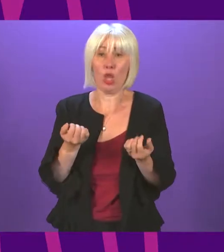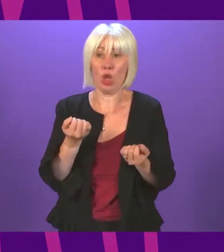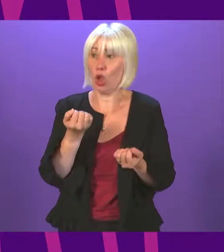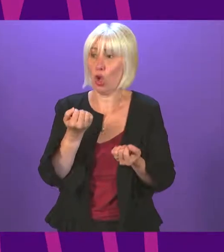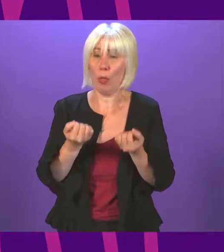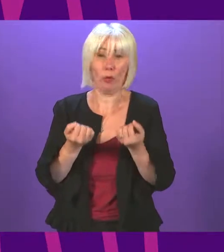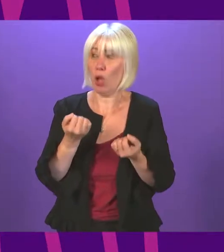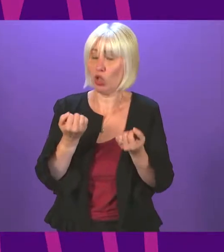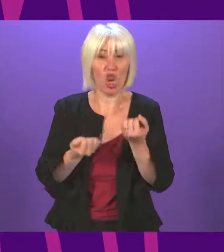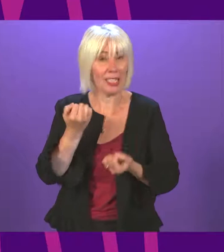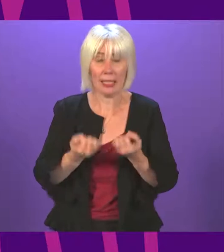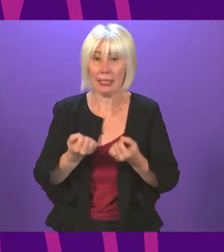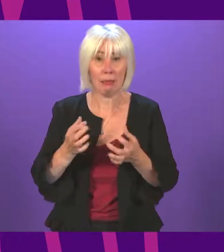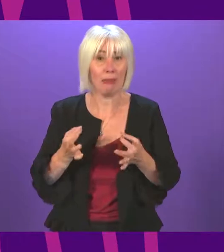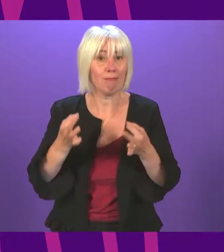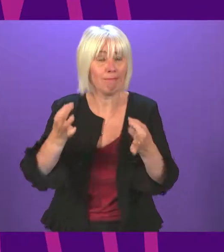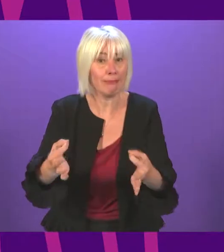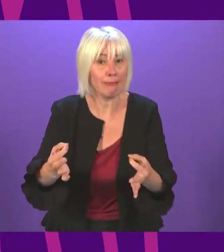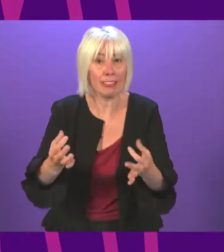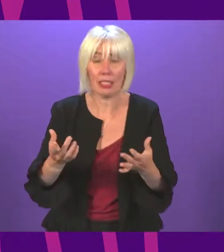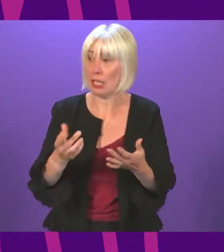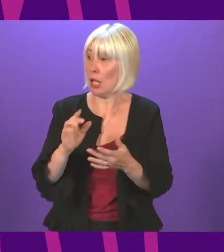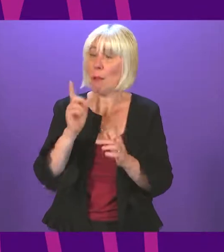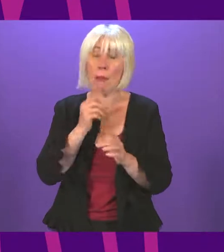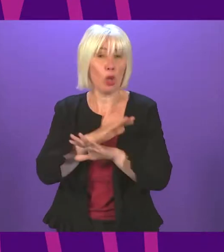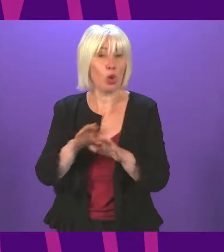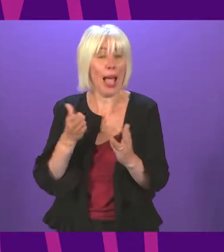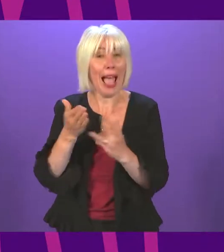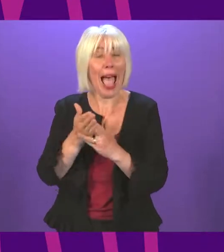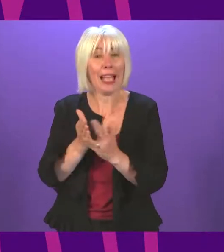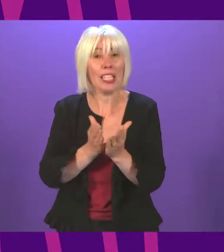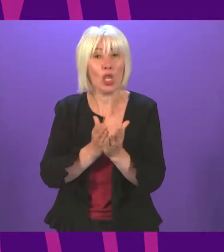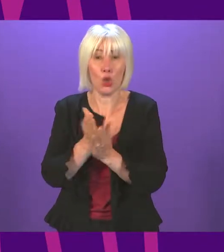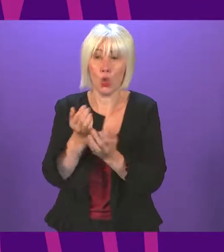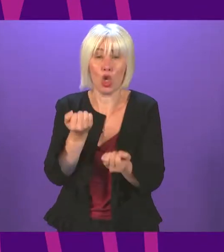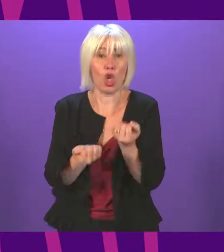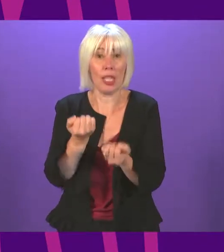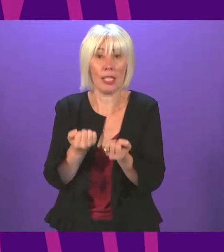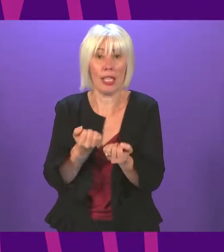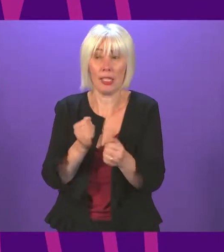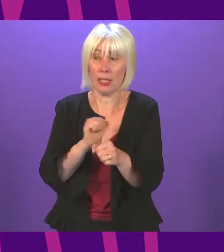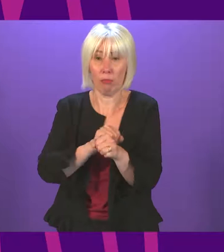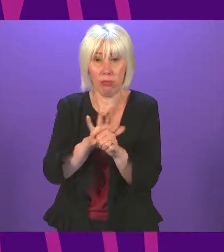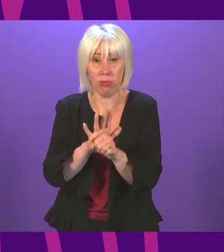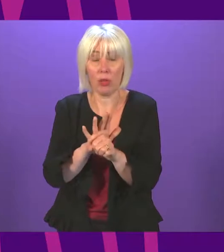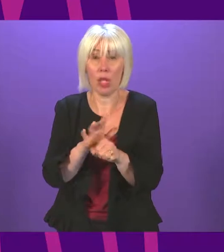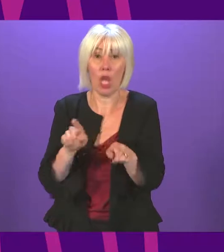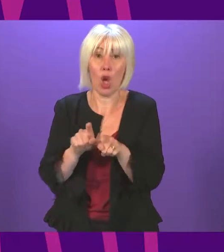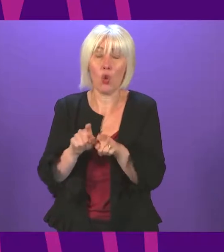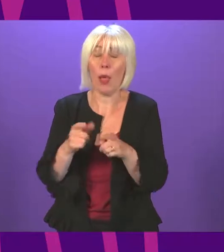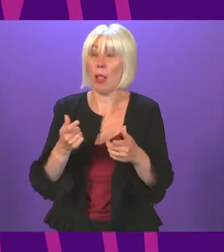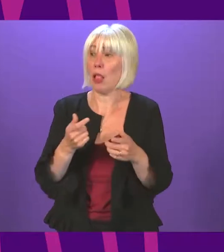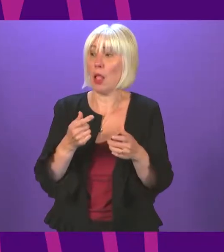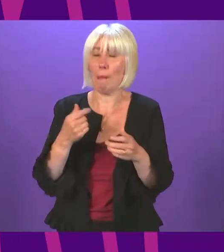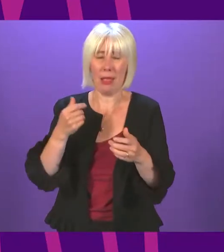are tens of thousands of our fellow citizens who haven't had access to justice through this pandemic period and a huge backlog not of cases,